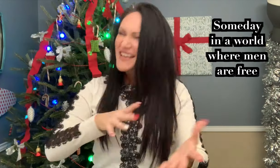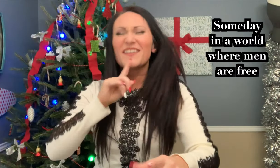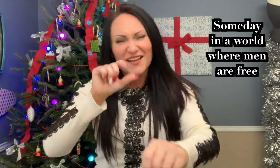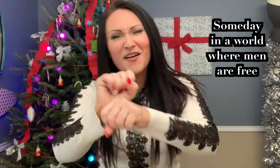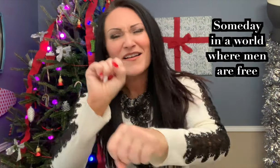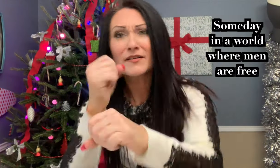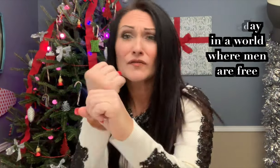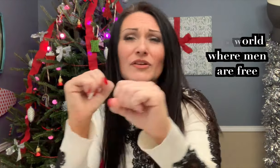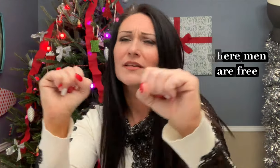of me.